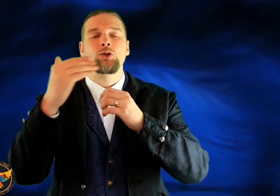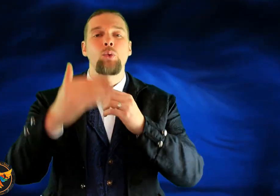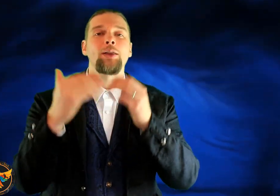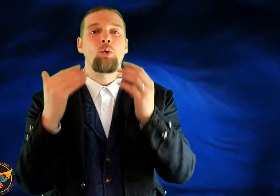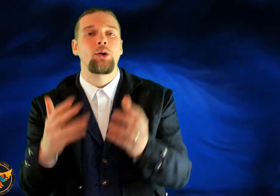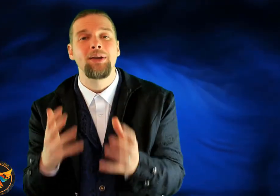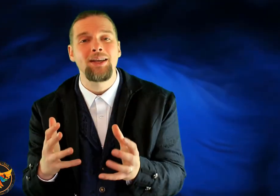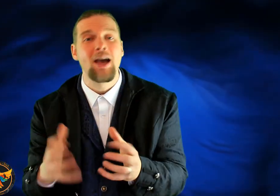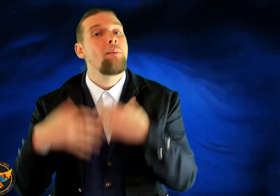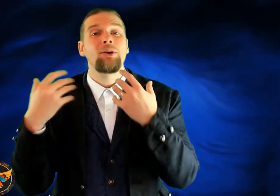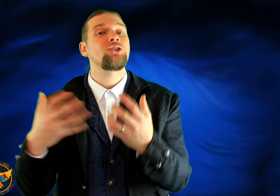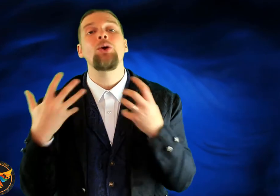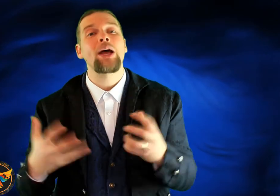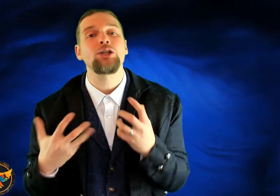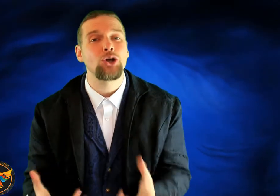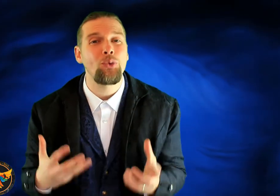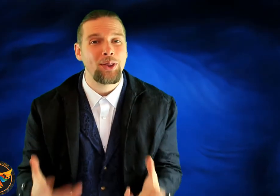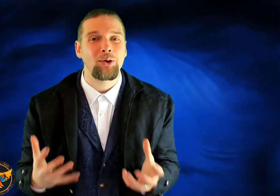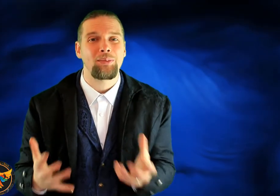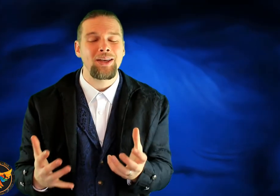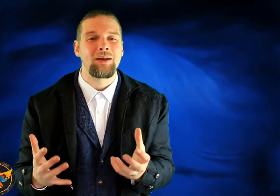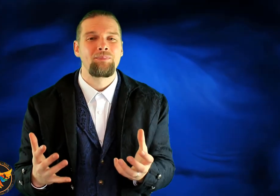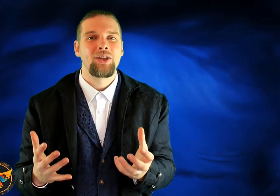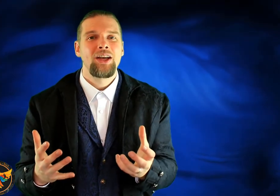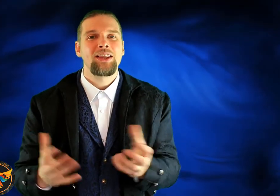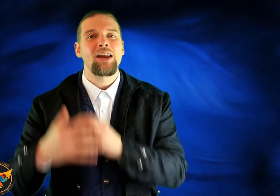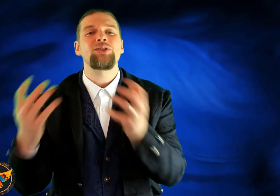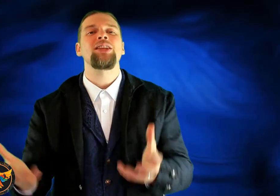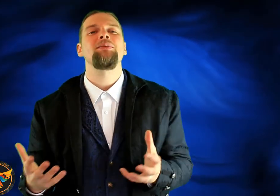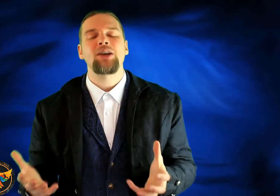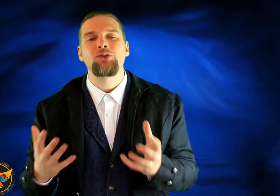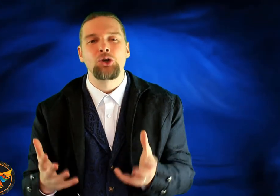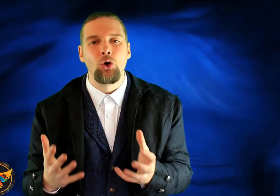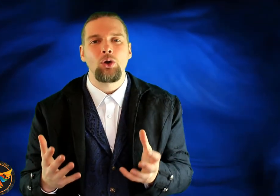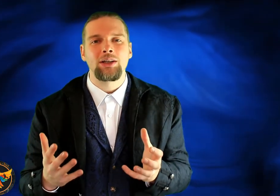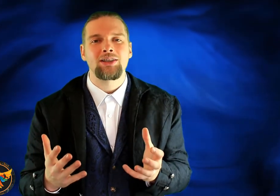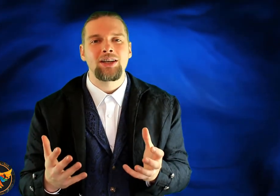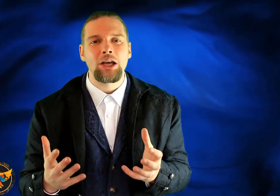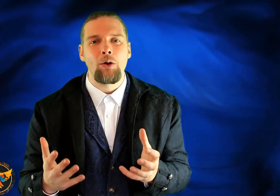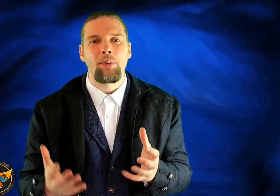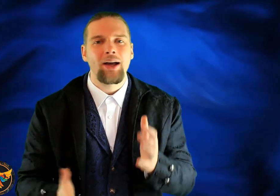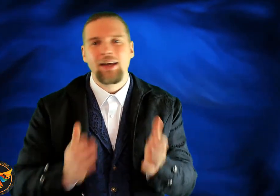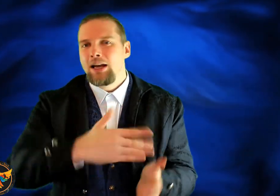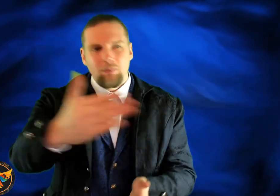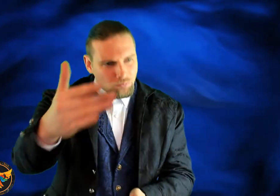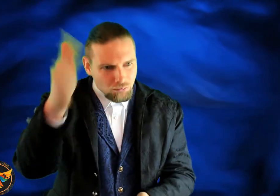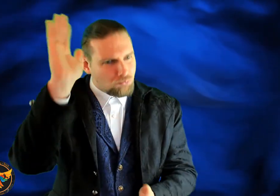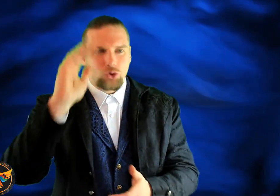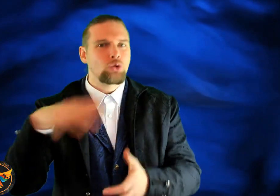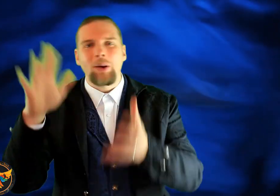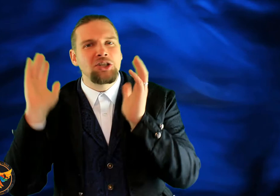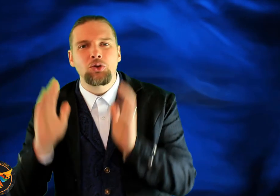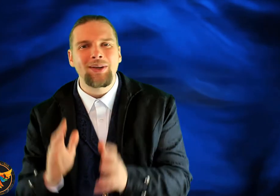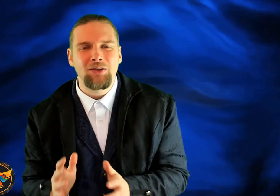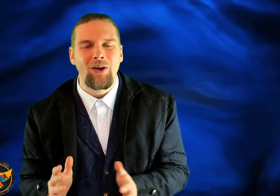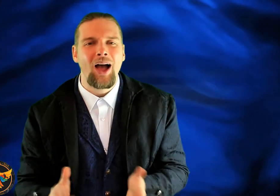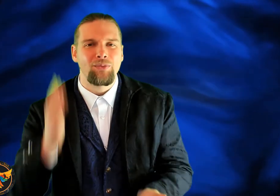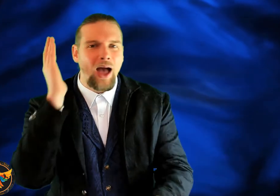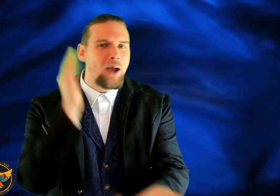to where they want to be. Because they don't actually know where they want to be. They never set themselves a goal and say, you know, by 2025, I